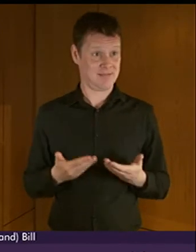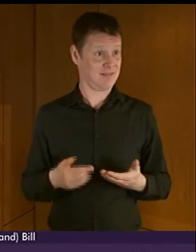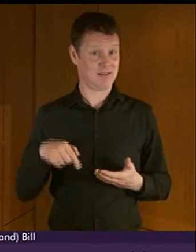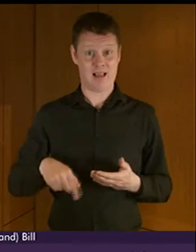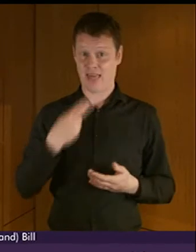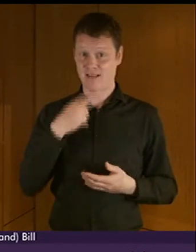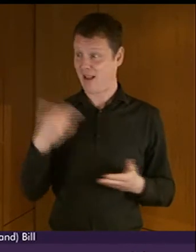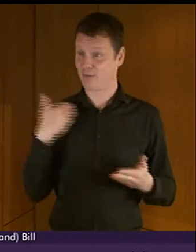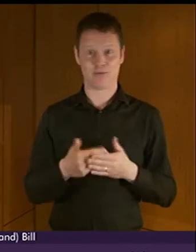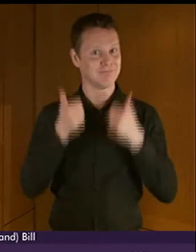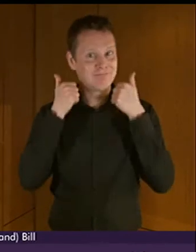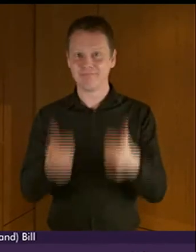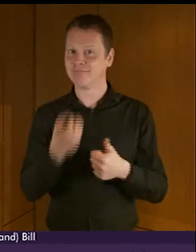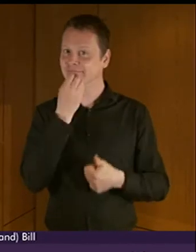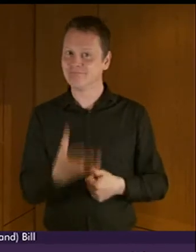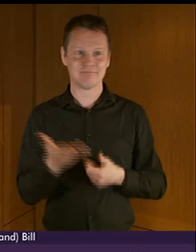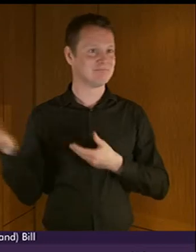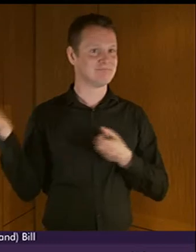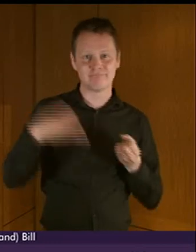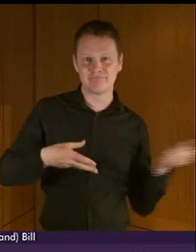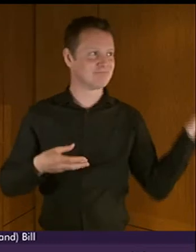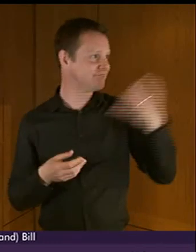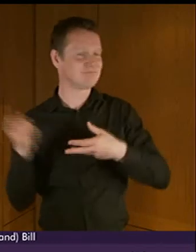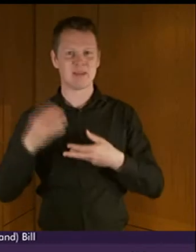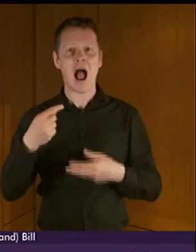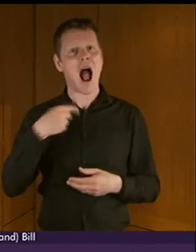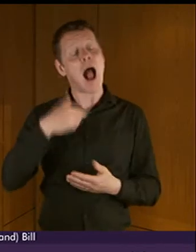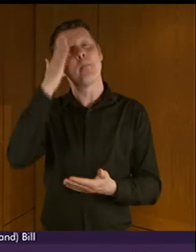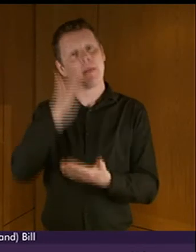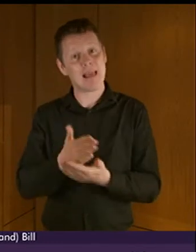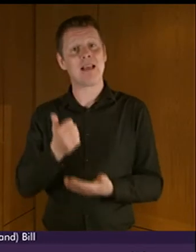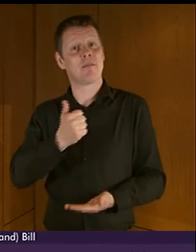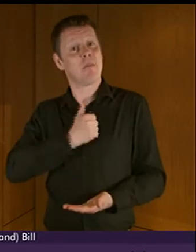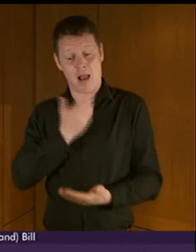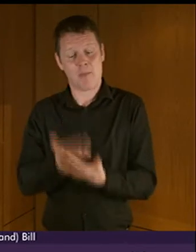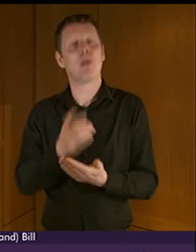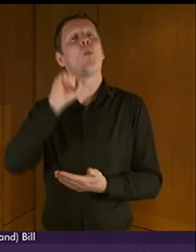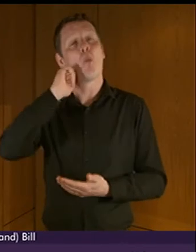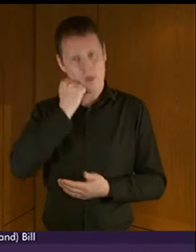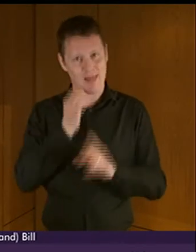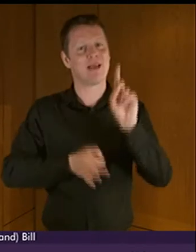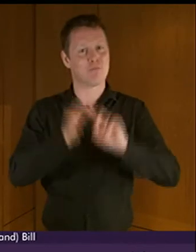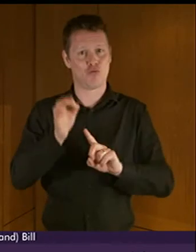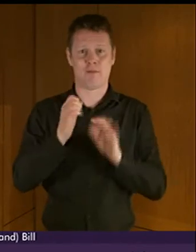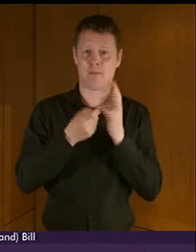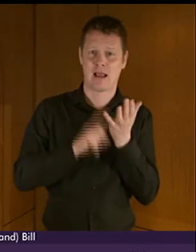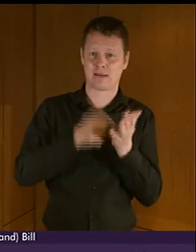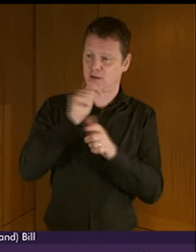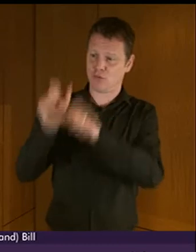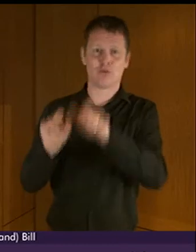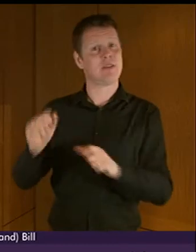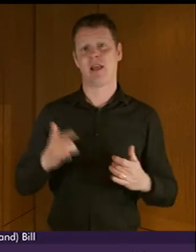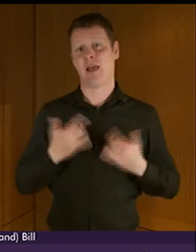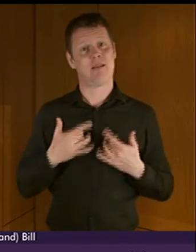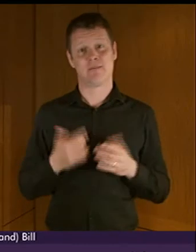debate today I believe that my bill will help to improve the lives of BSL users and in time help